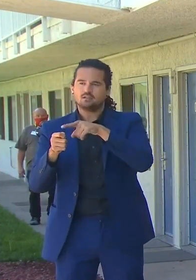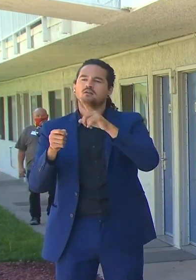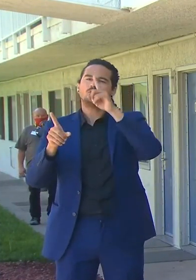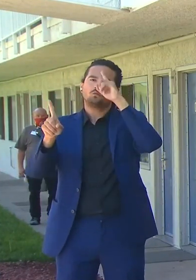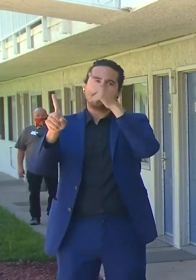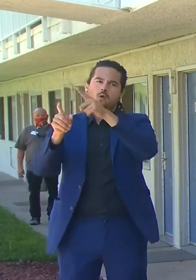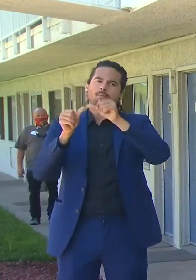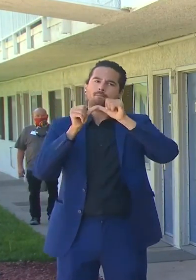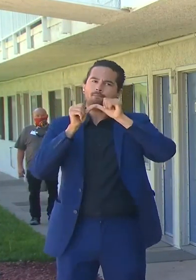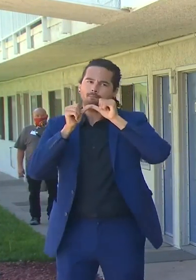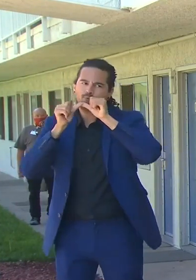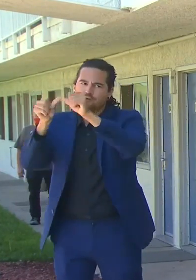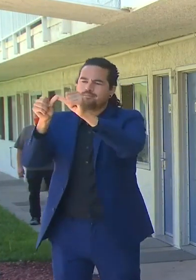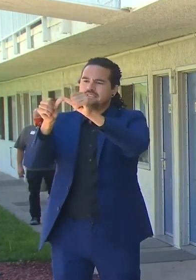dimmer switch of stay-at-home orders.